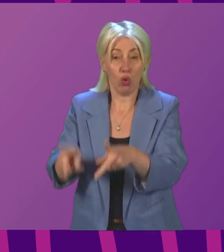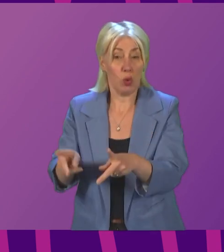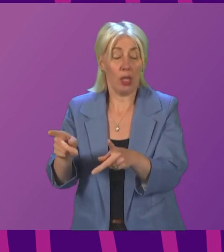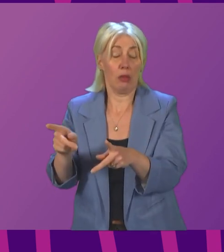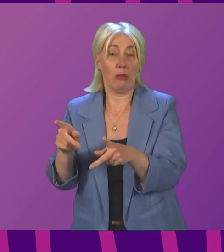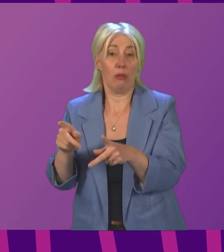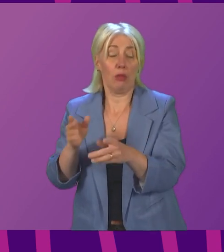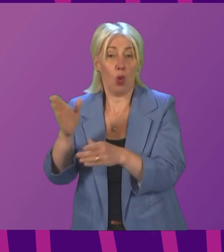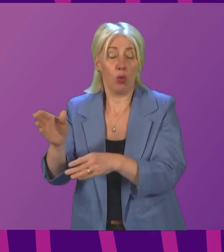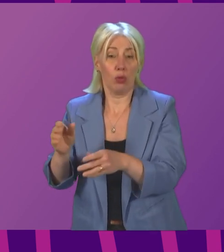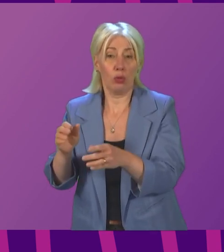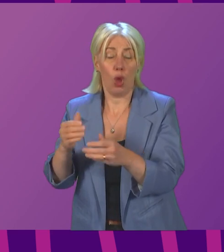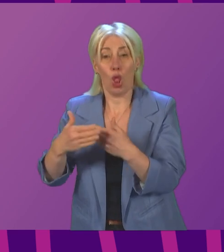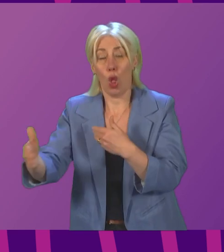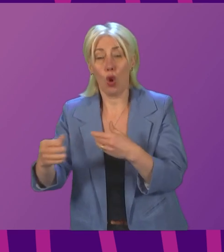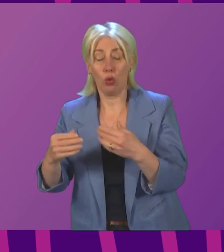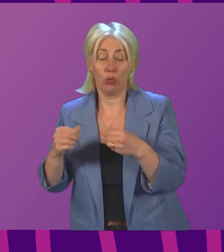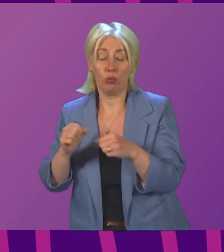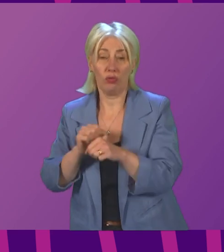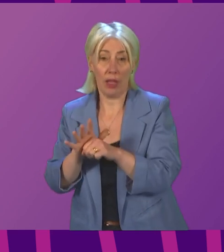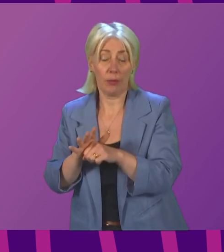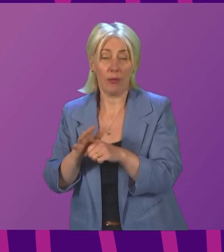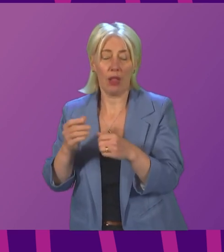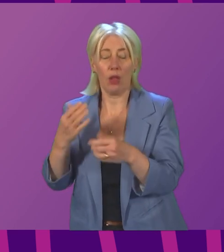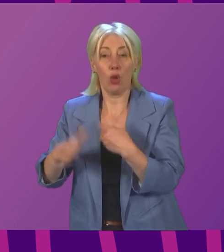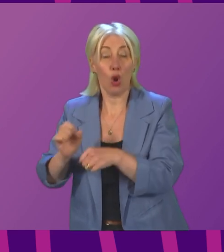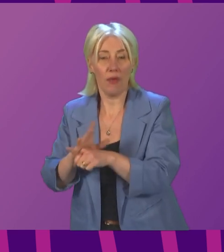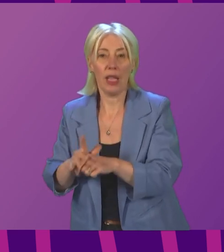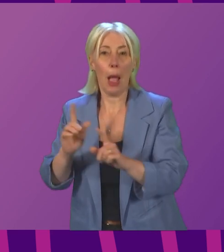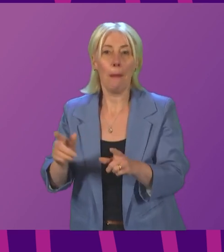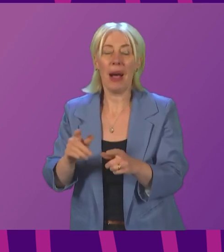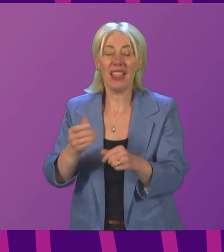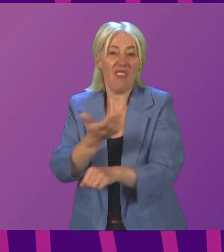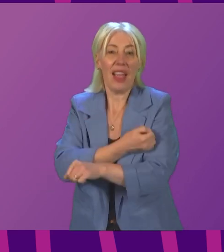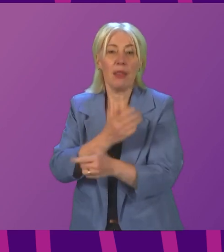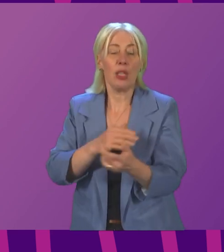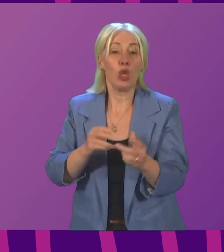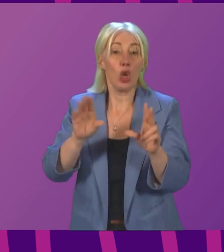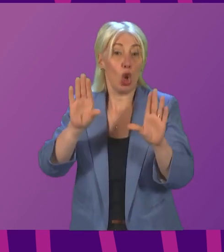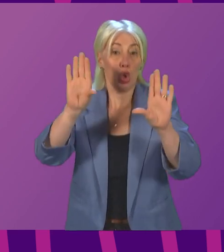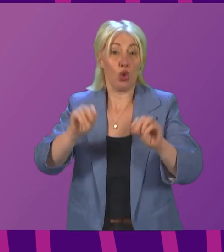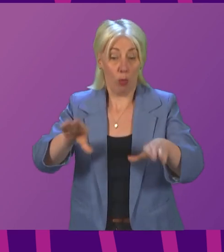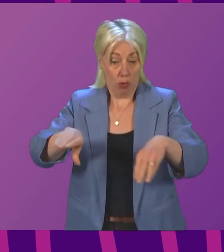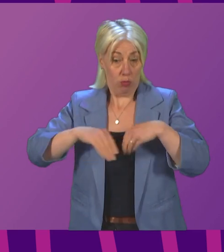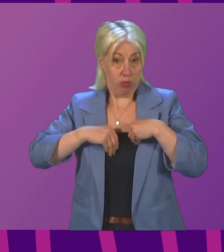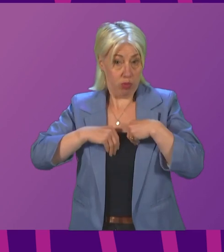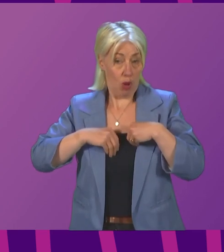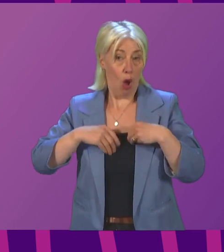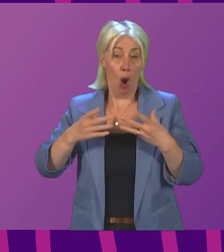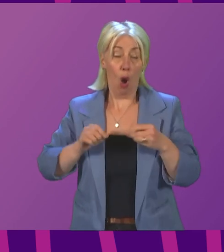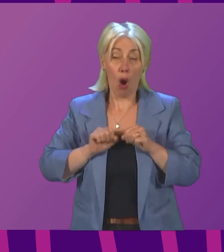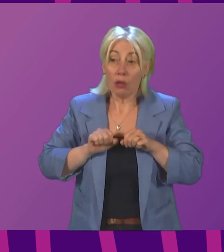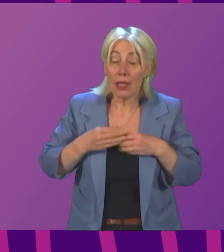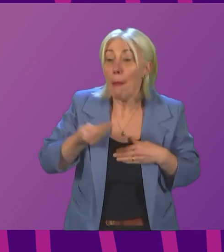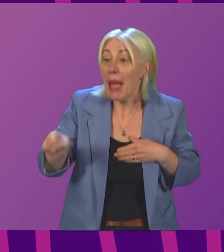virus, and it does not stop you from spreading the virus. The First Minister in her statement said that lateral flow testing helped to reduce